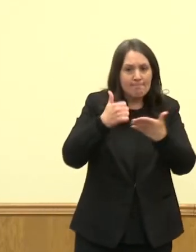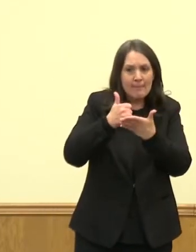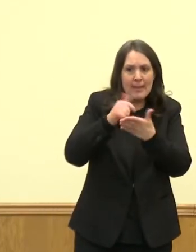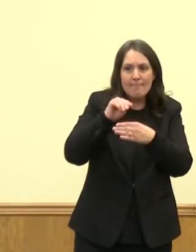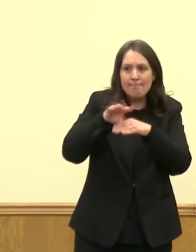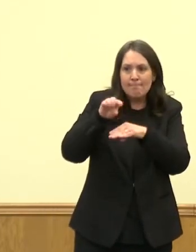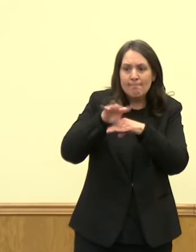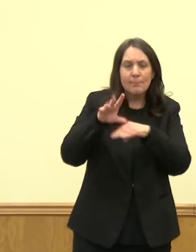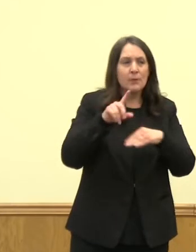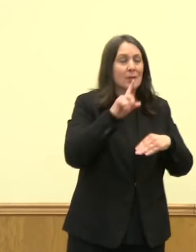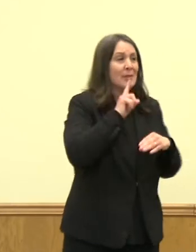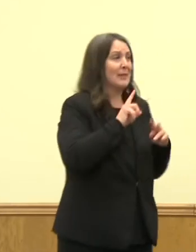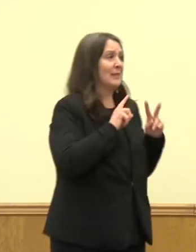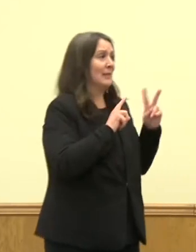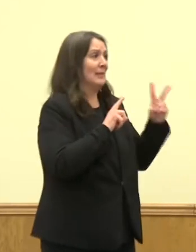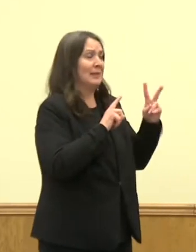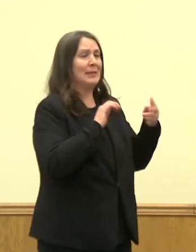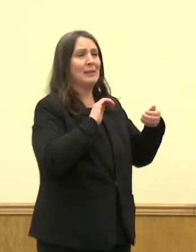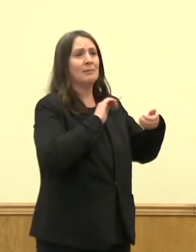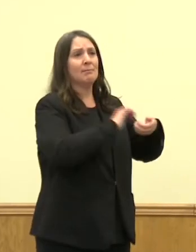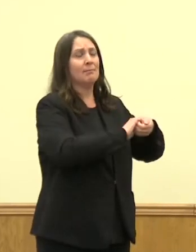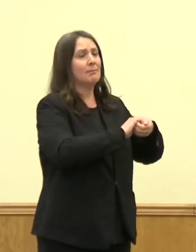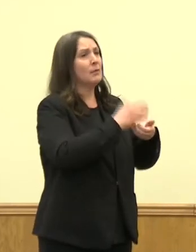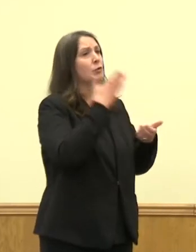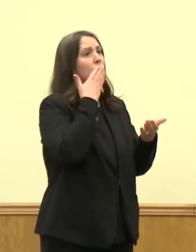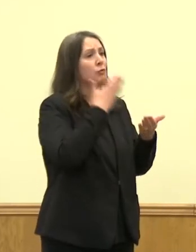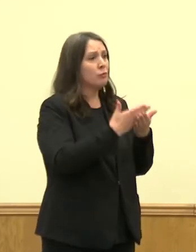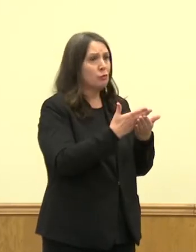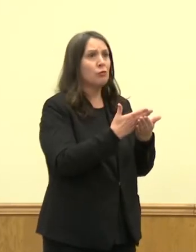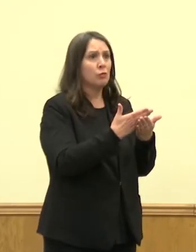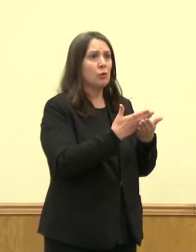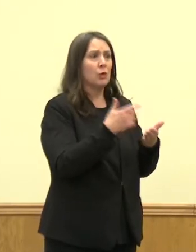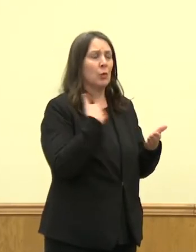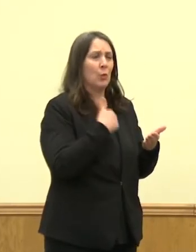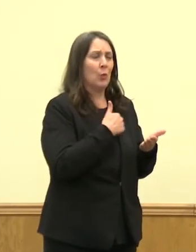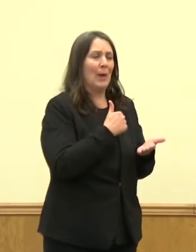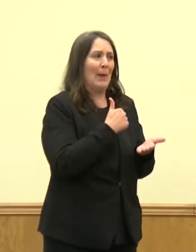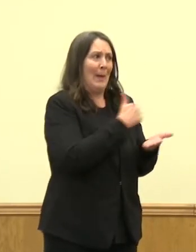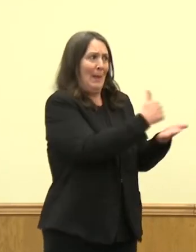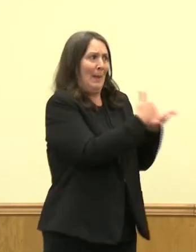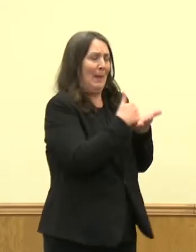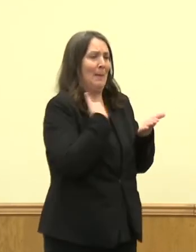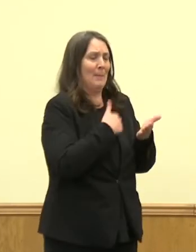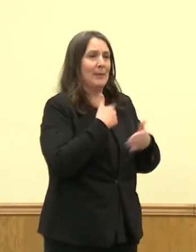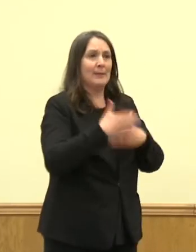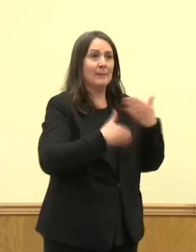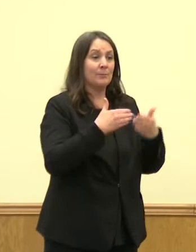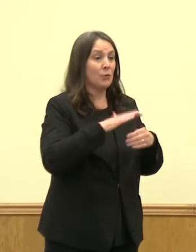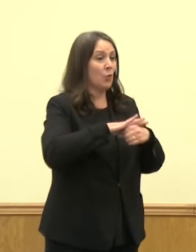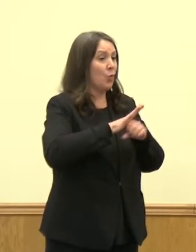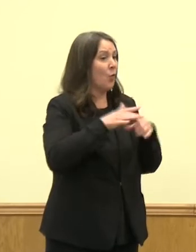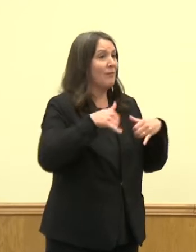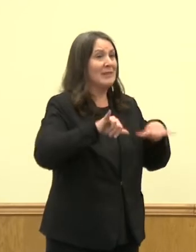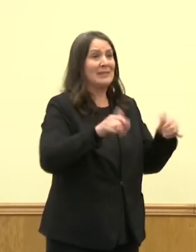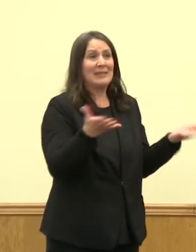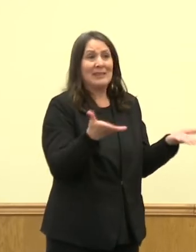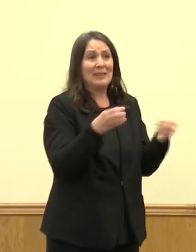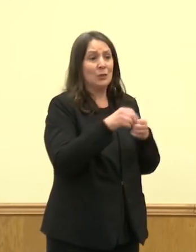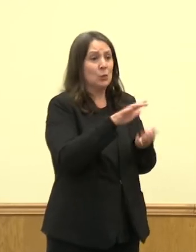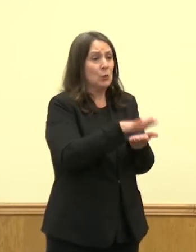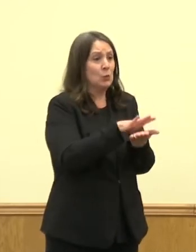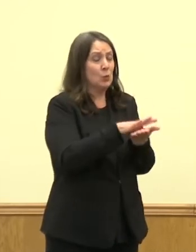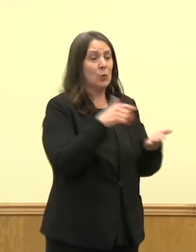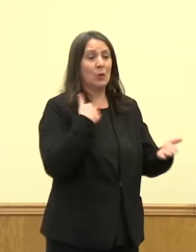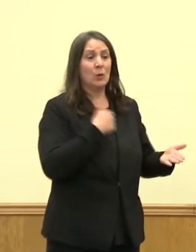an incredible partnership that has allowed us to weather this storm. COVID is still with us in our classrooms, and we are adjusting.